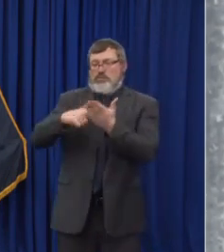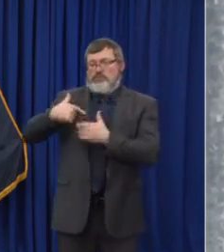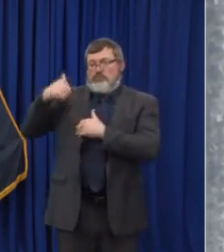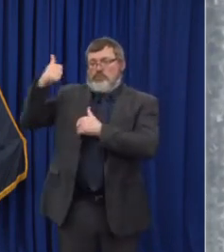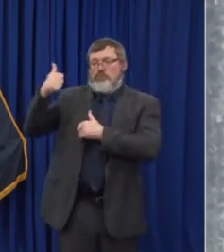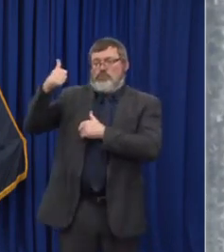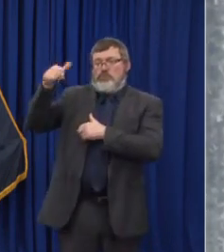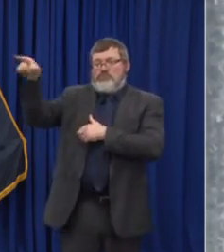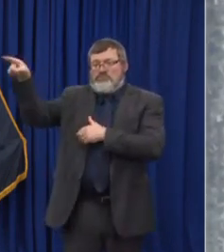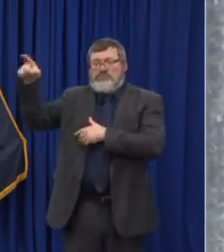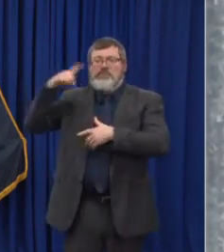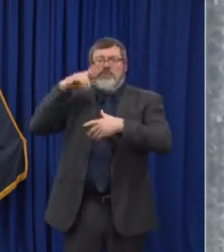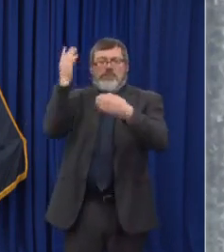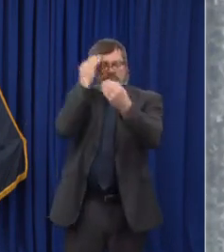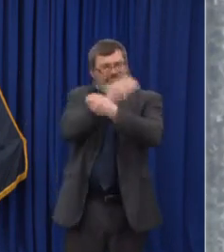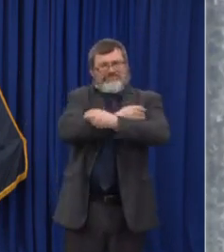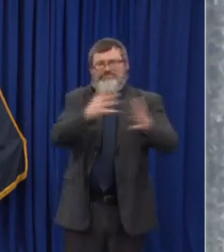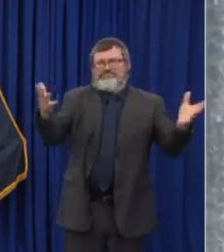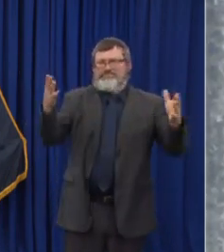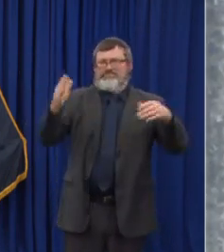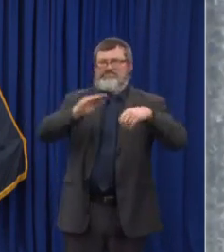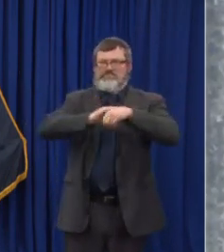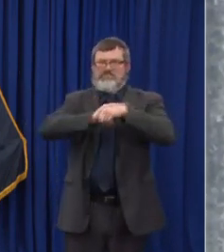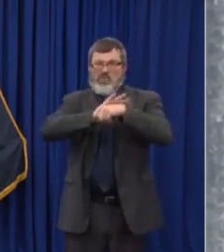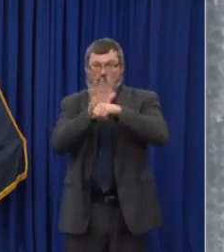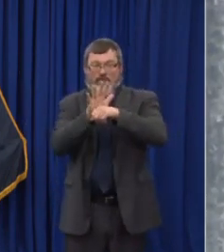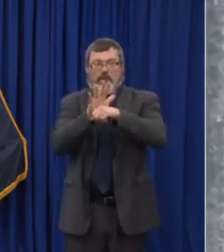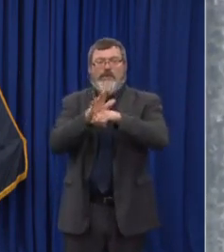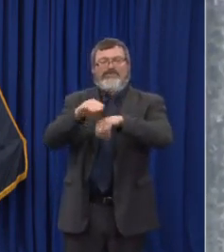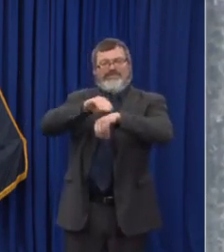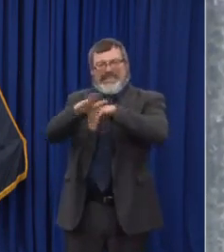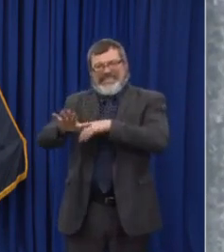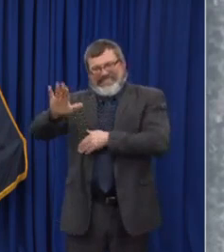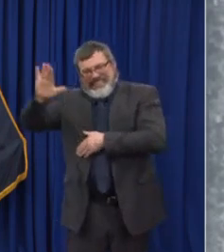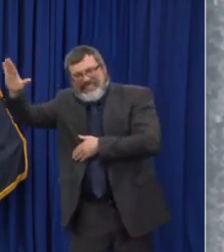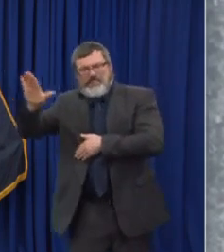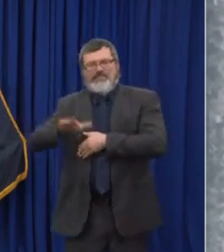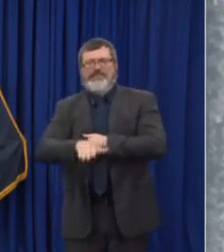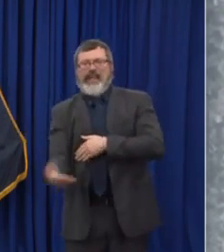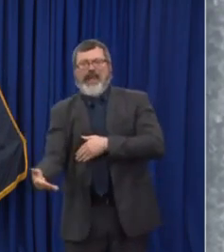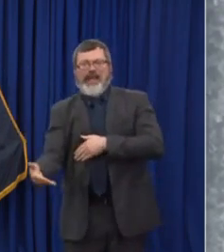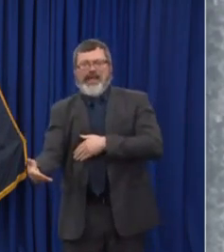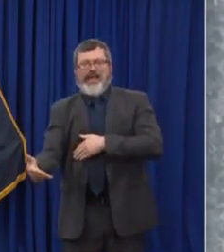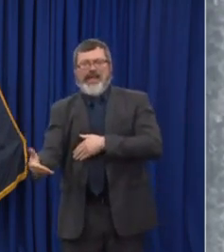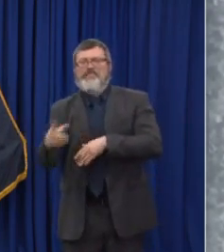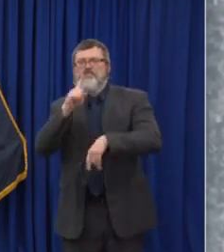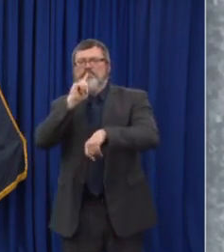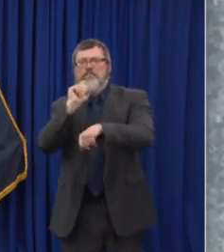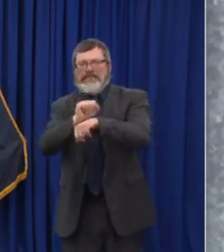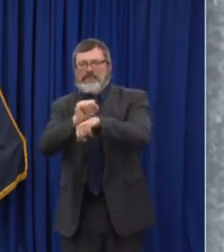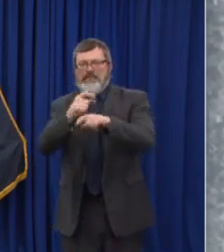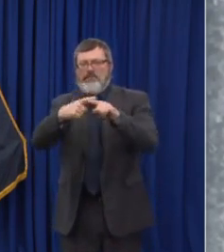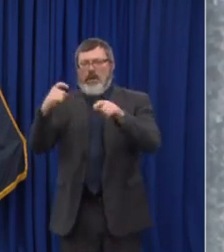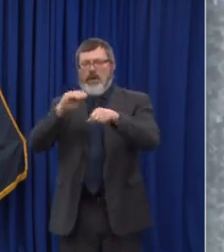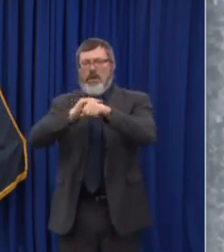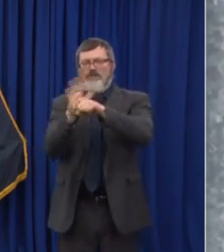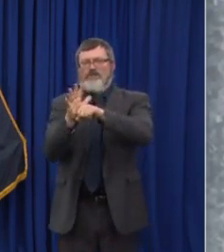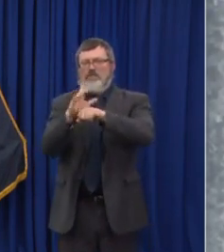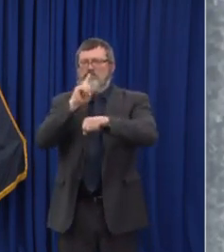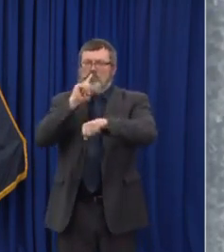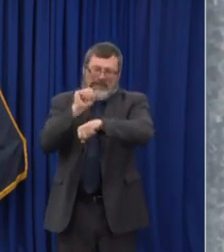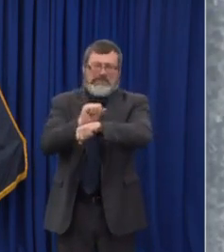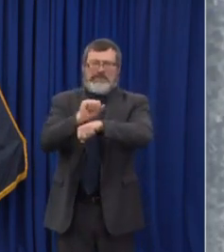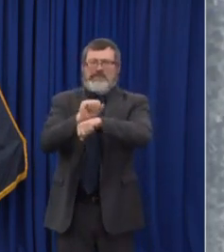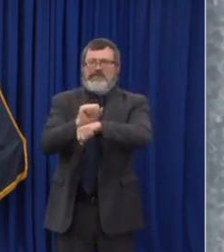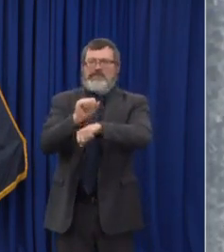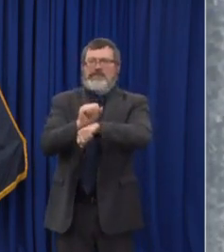from COVID-19. And really just a stark reminder, unfortunately, that this virus really doesn't care if you're in a long-term care